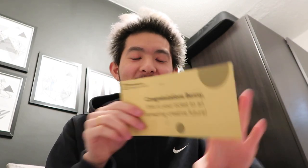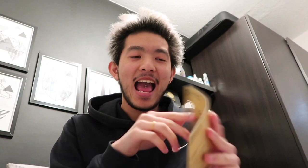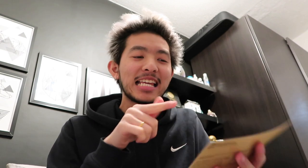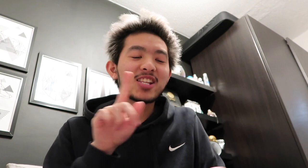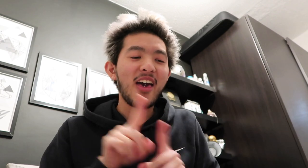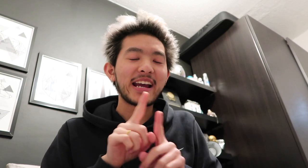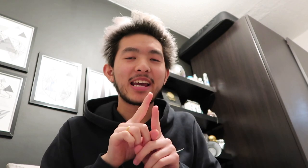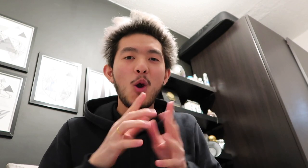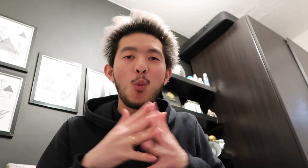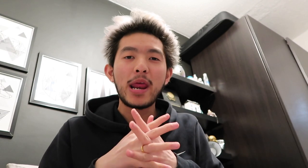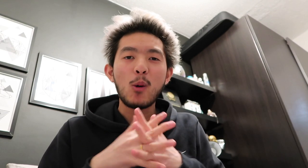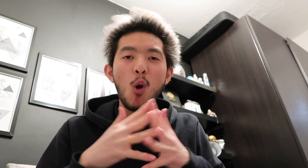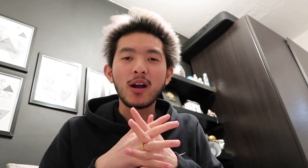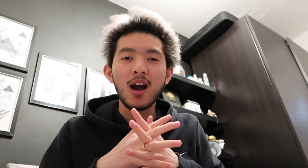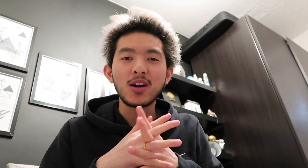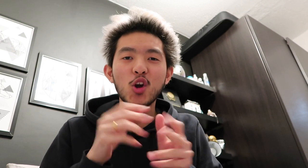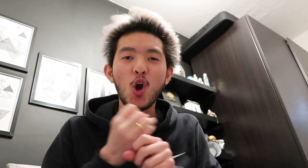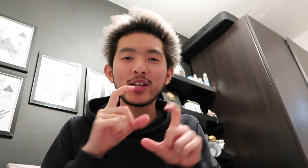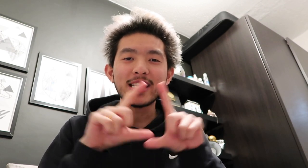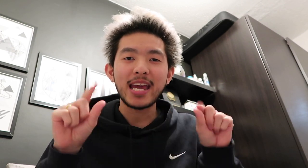It's like, really welcome. Golf ticket.